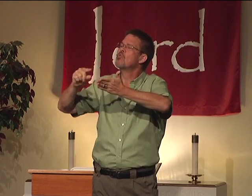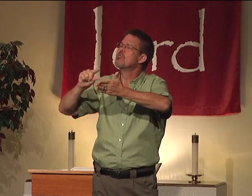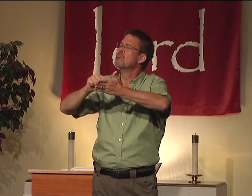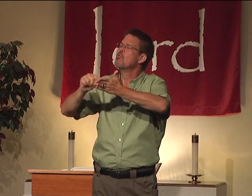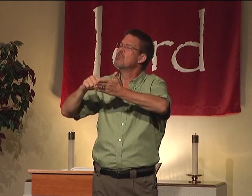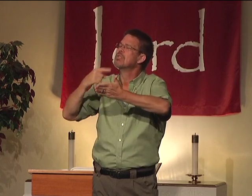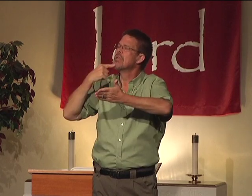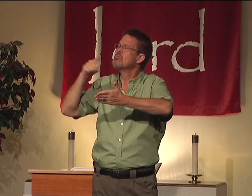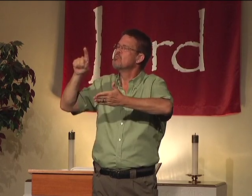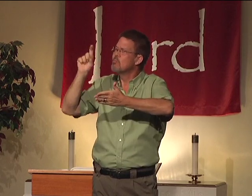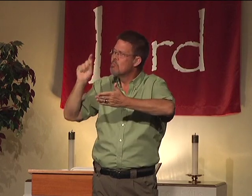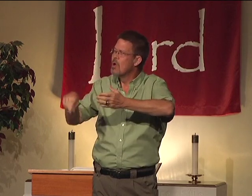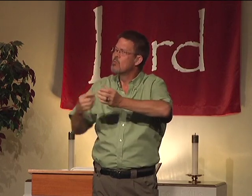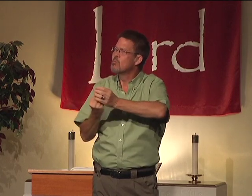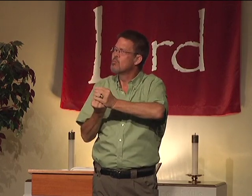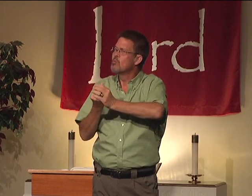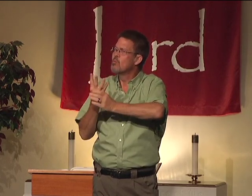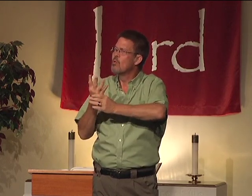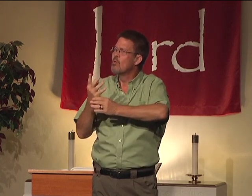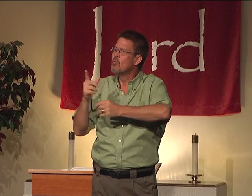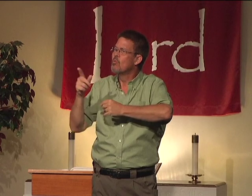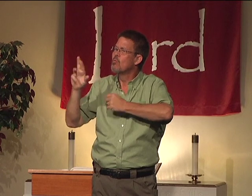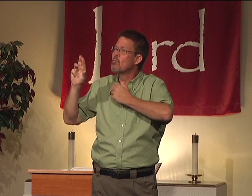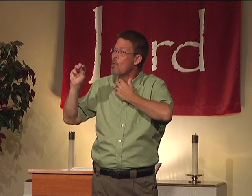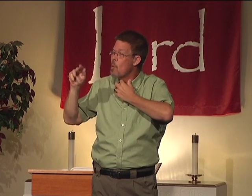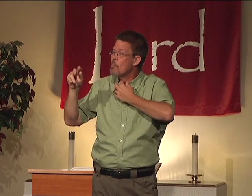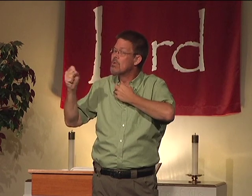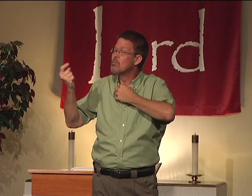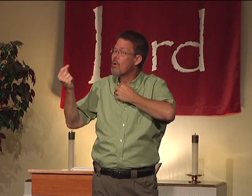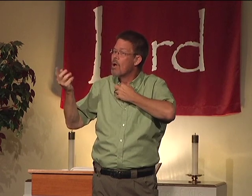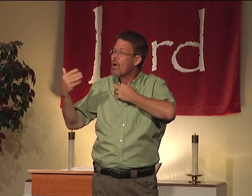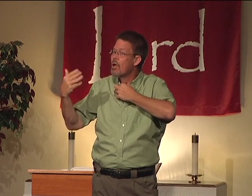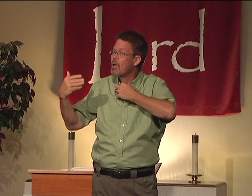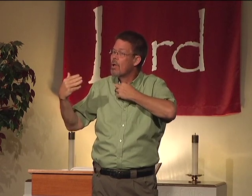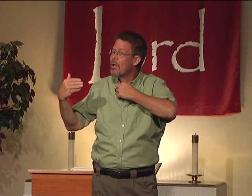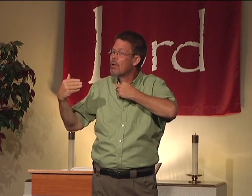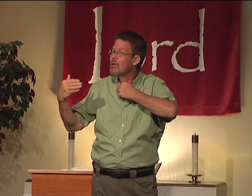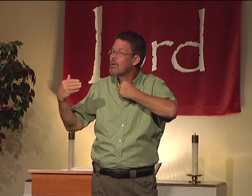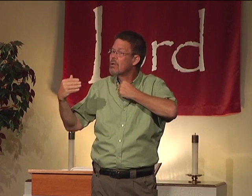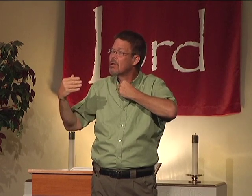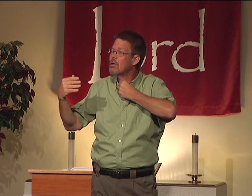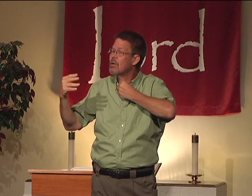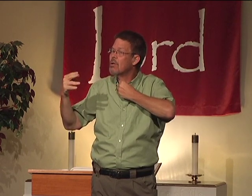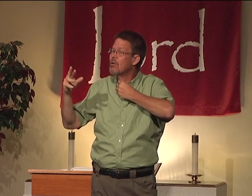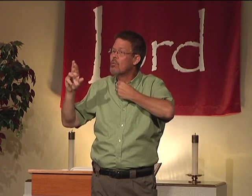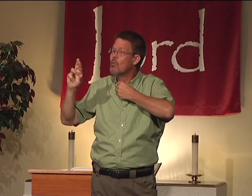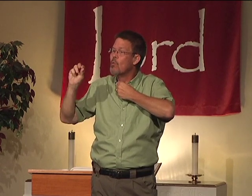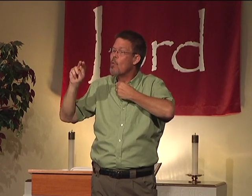What's the scripture? What's the verse? The verse says you must grow in Romans. In Romans it says this. Romans.